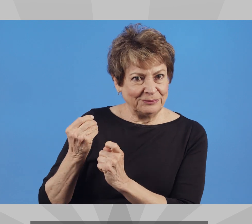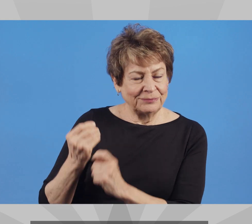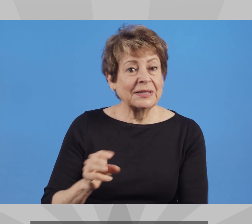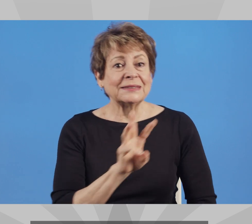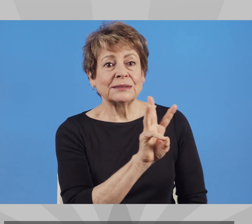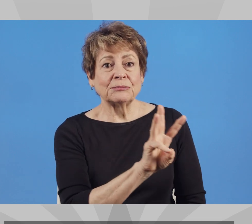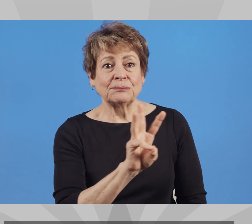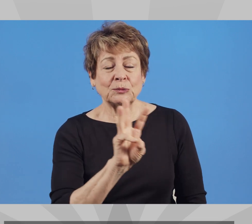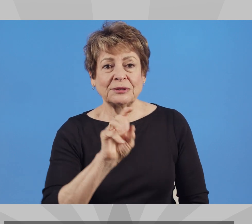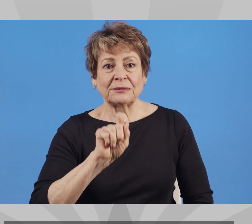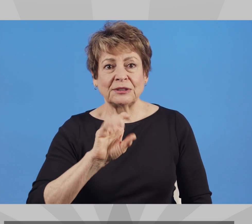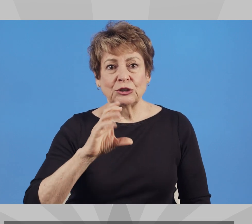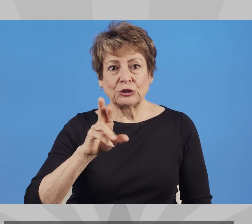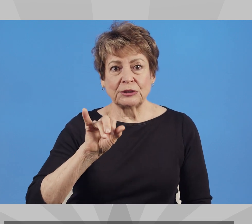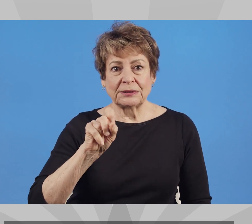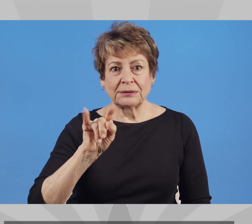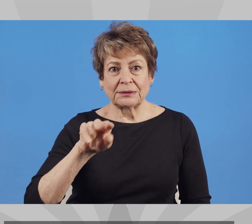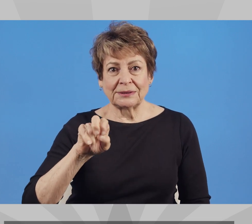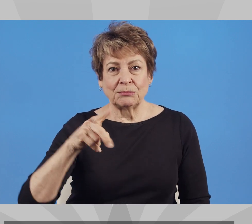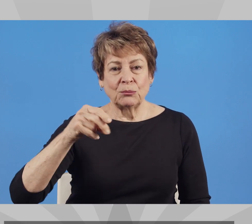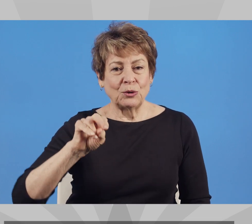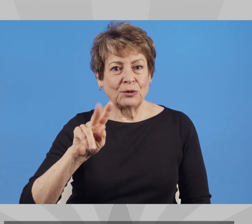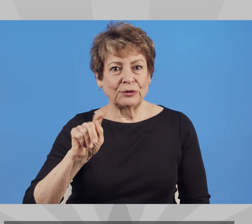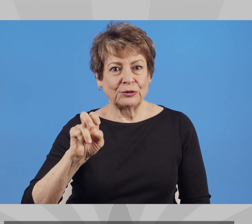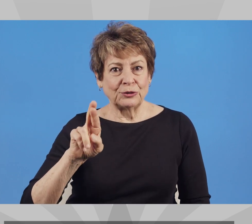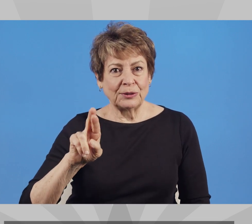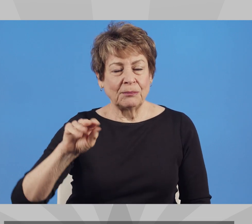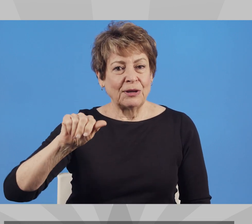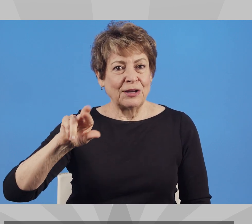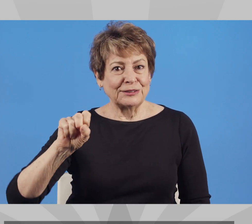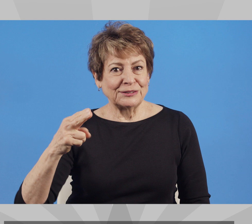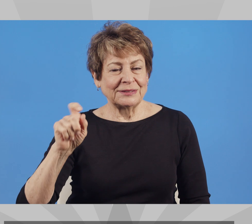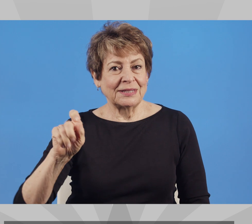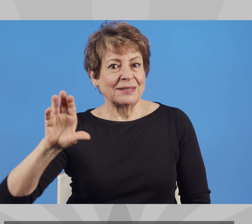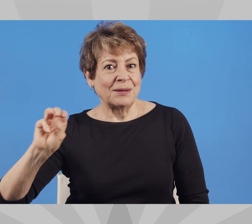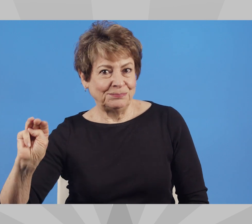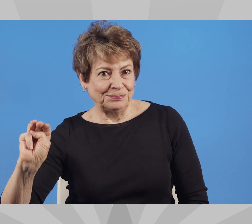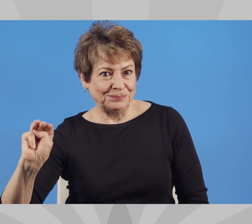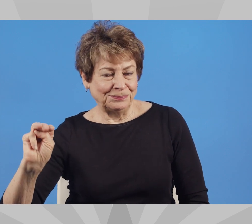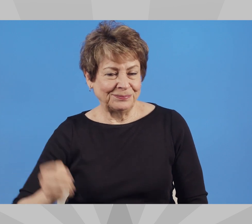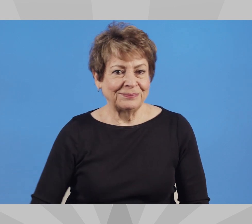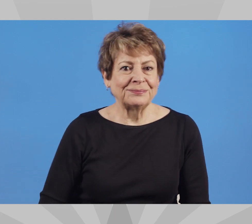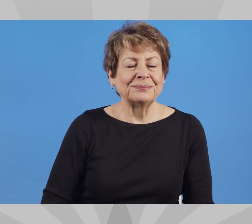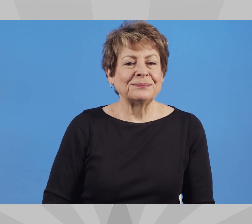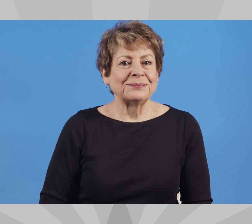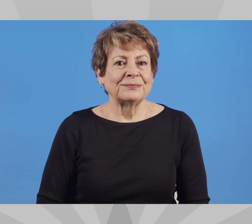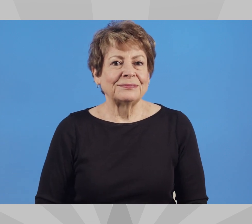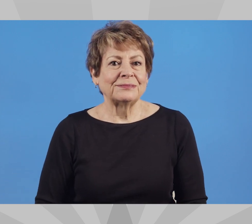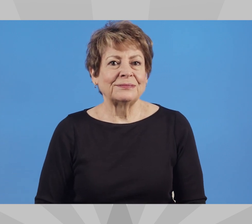Website www.christineportermarsh.com